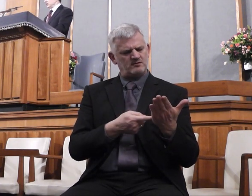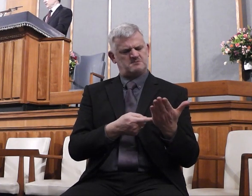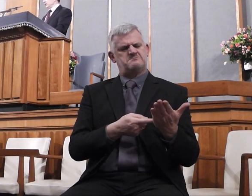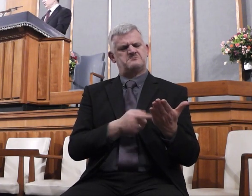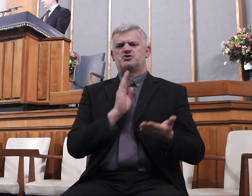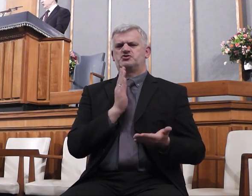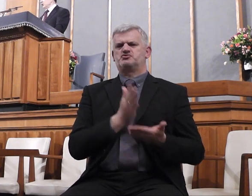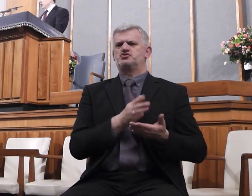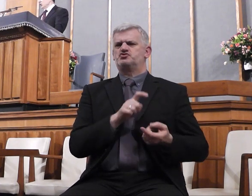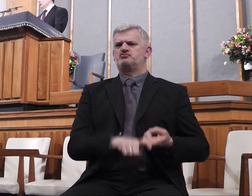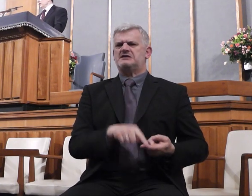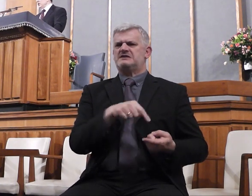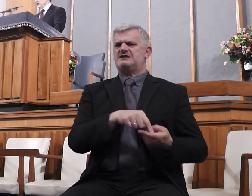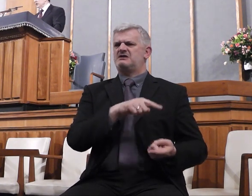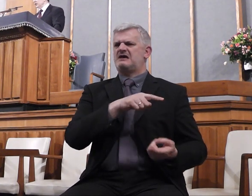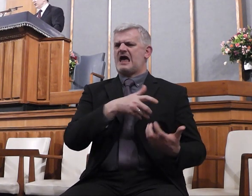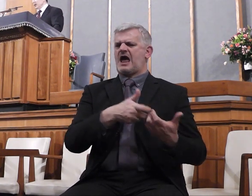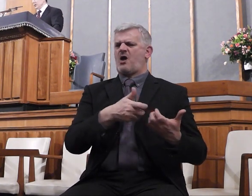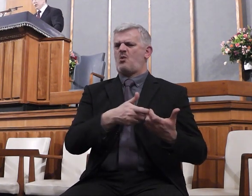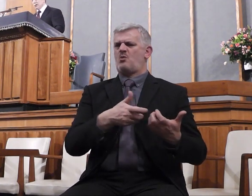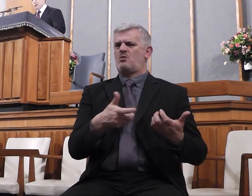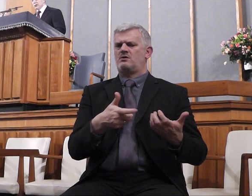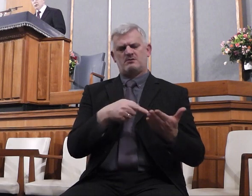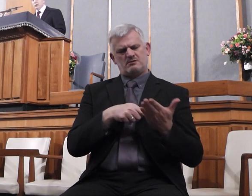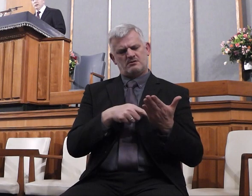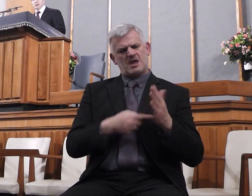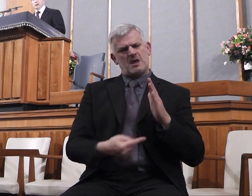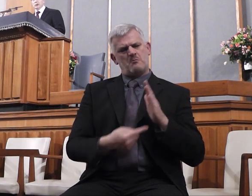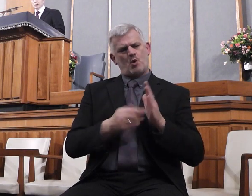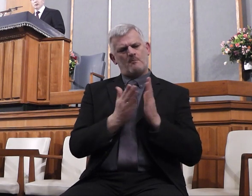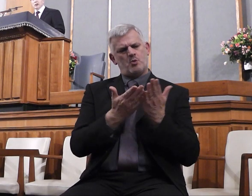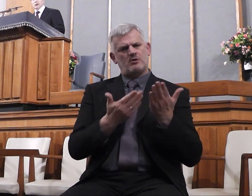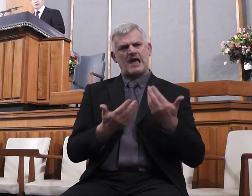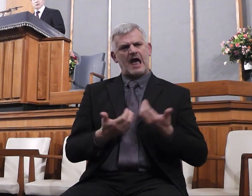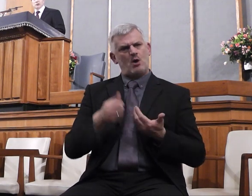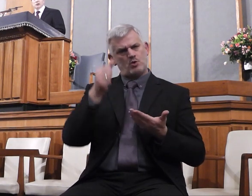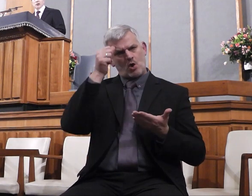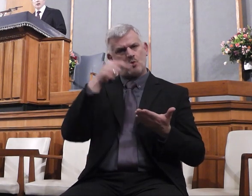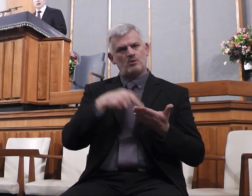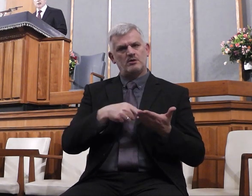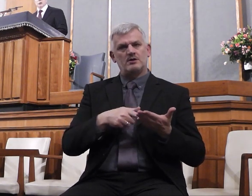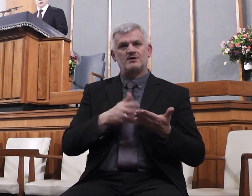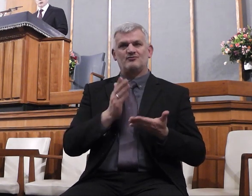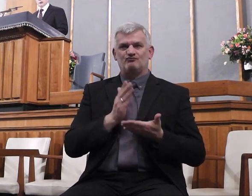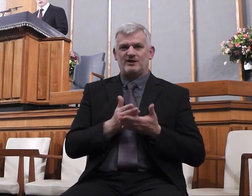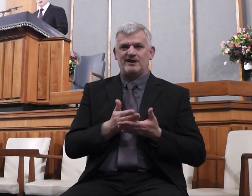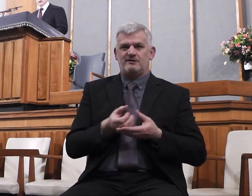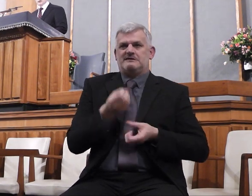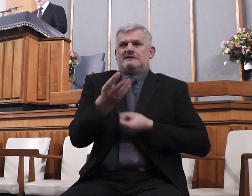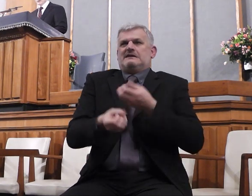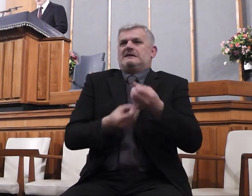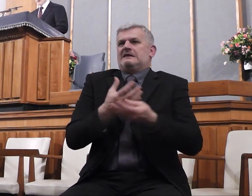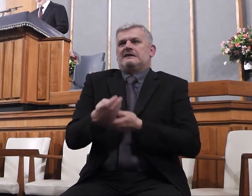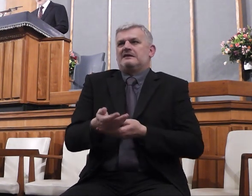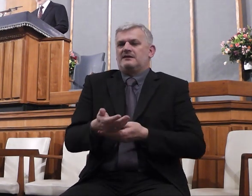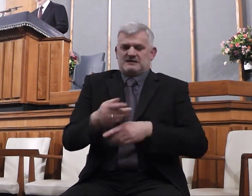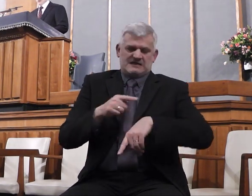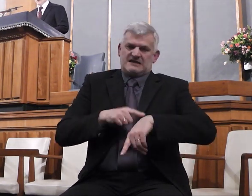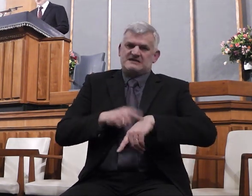significant book or revelation? Well, I can't tell you that tonight except to say in one or two words this, that if